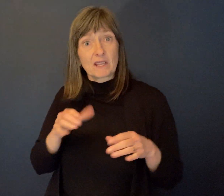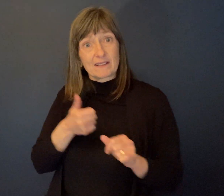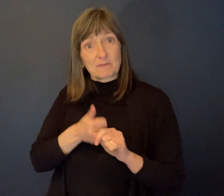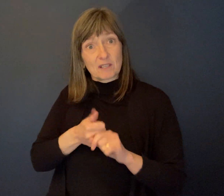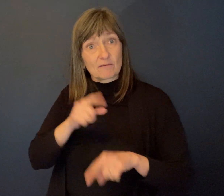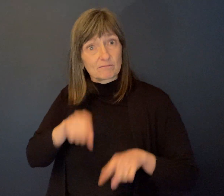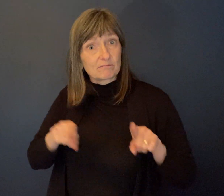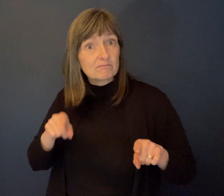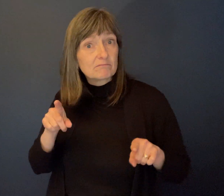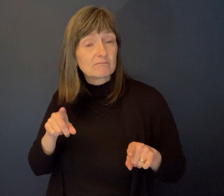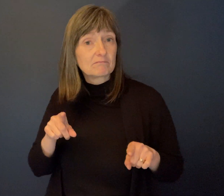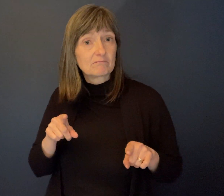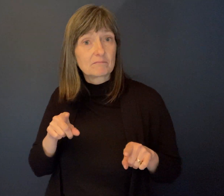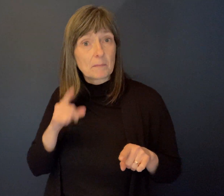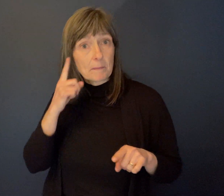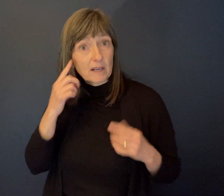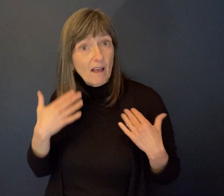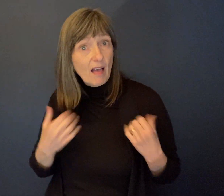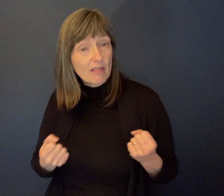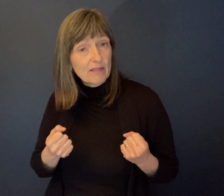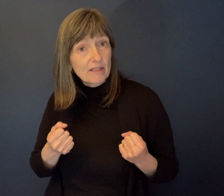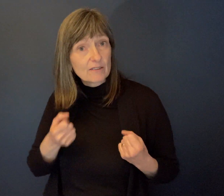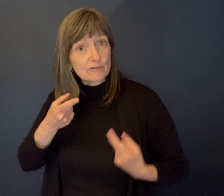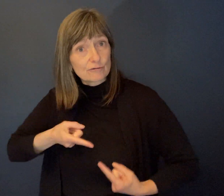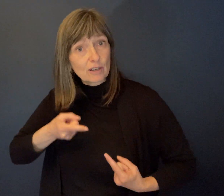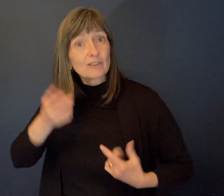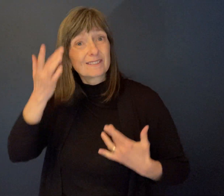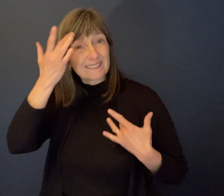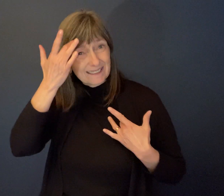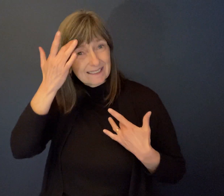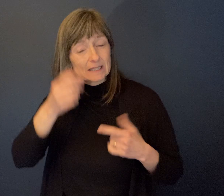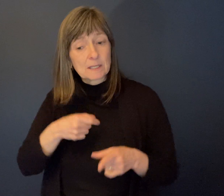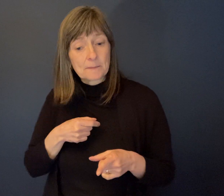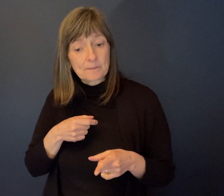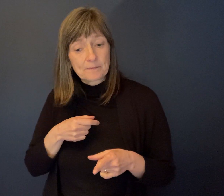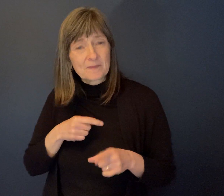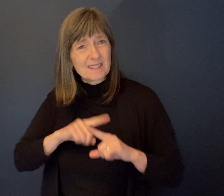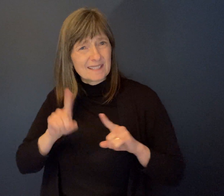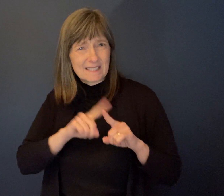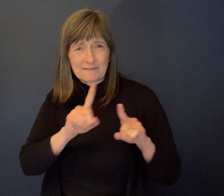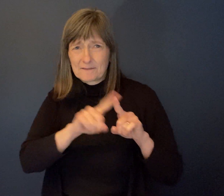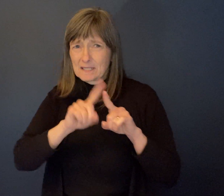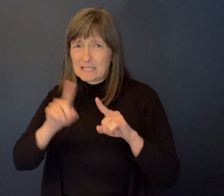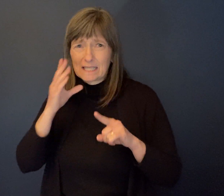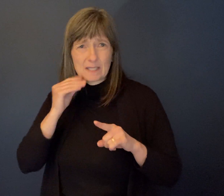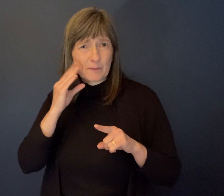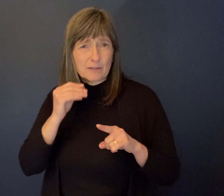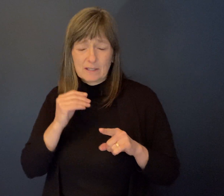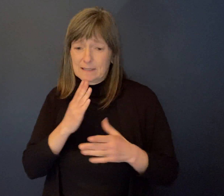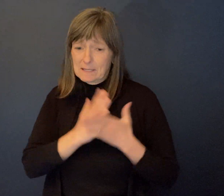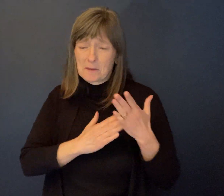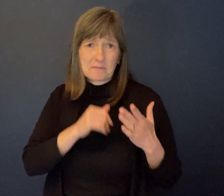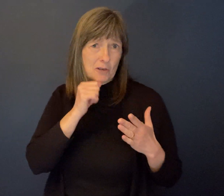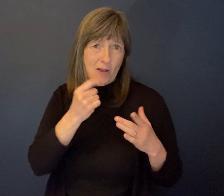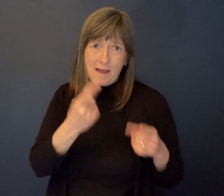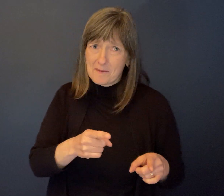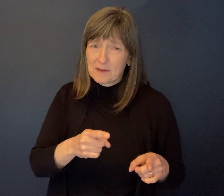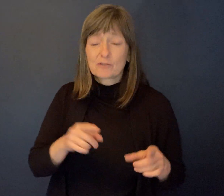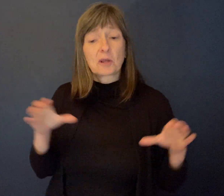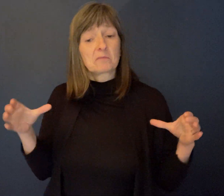and, uh, really sometimes very difficult experiences that really shouldn't have happened. And they want to come together, see if we can